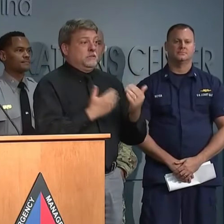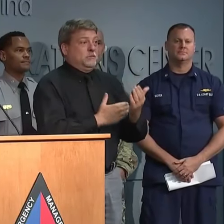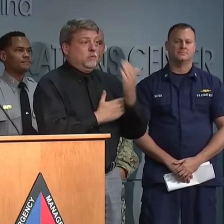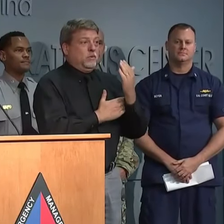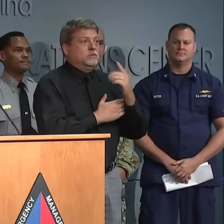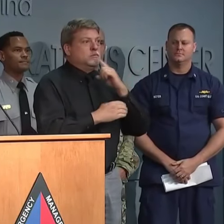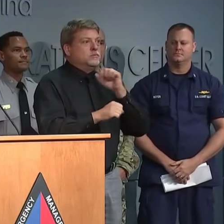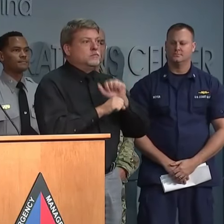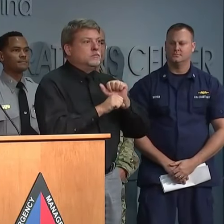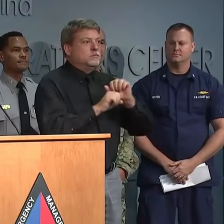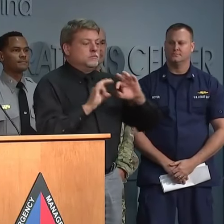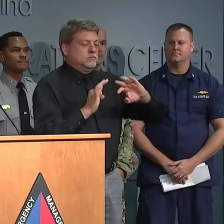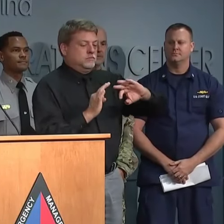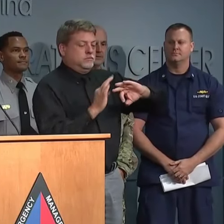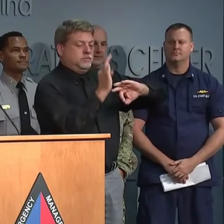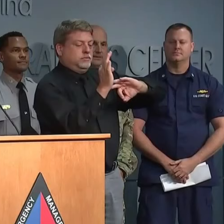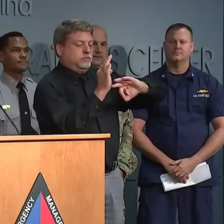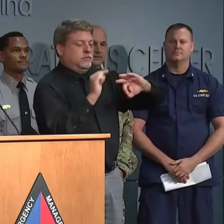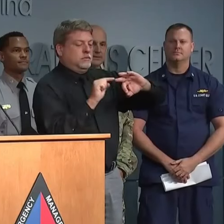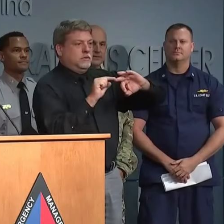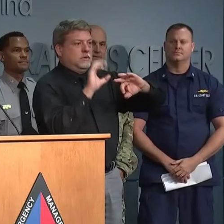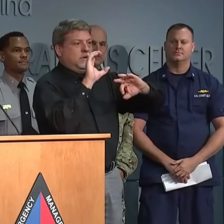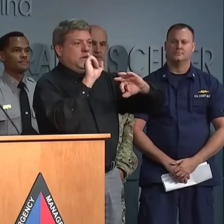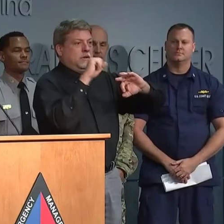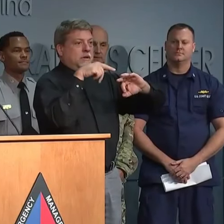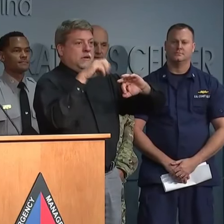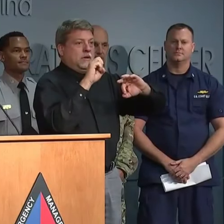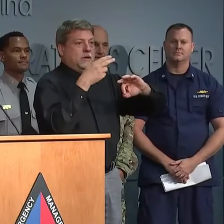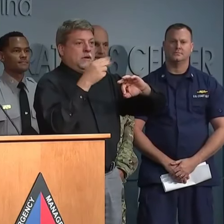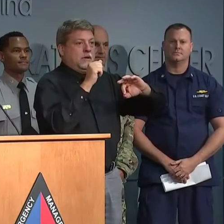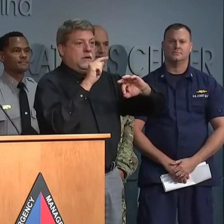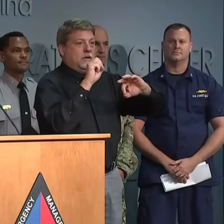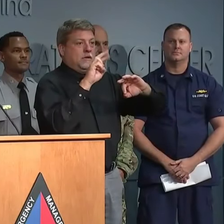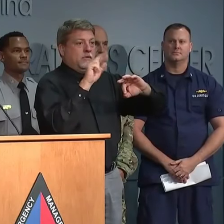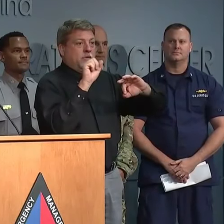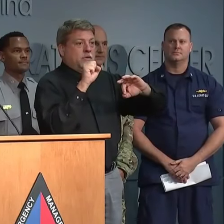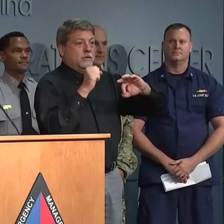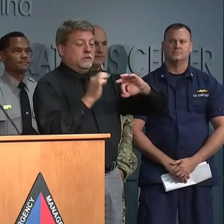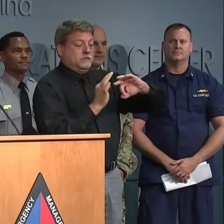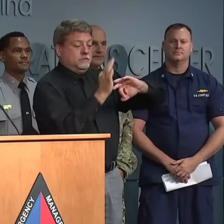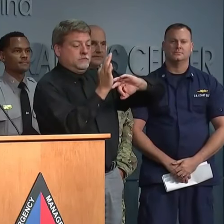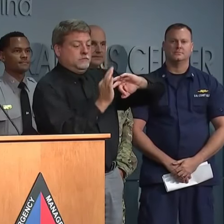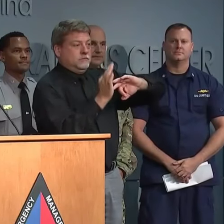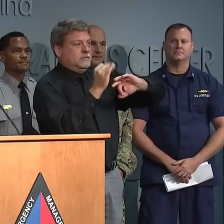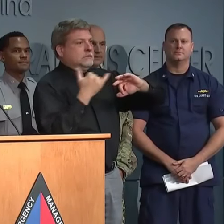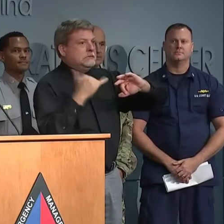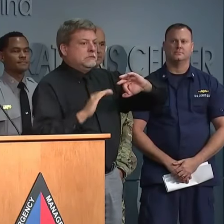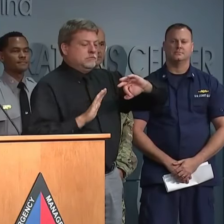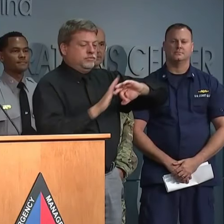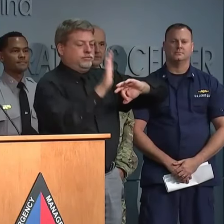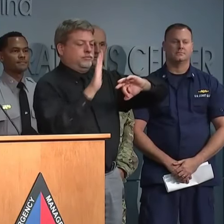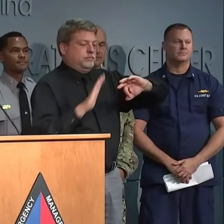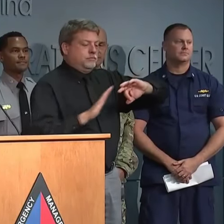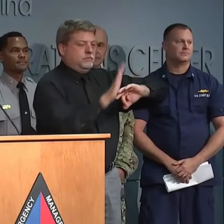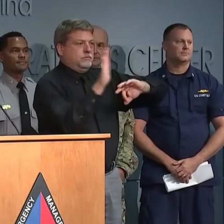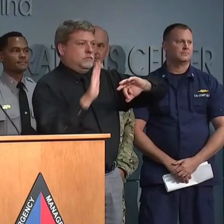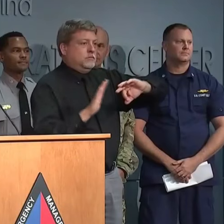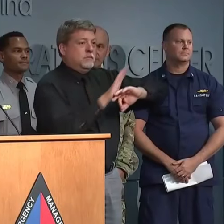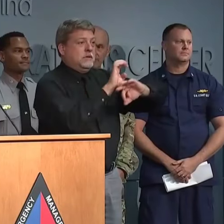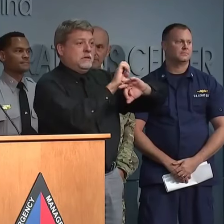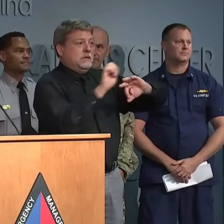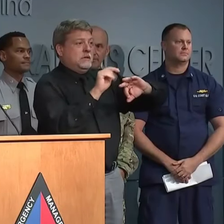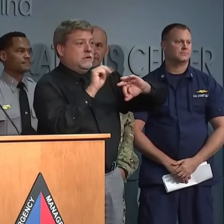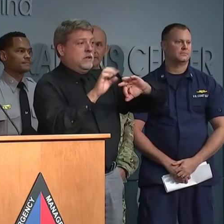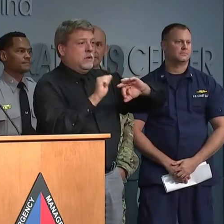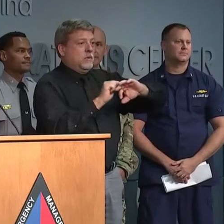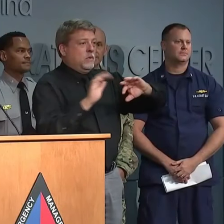landfall near Hatteras and continues to batter the Outer Banks and northeastern North Carolina with heavy